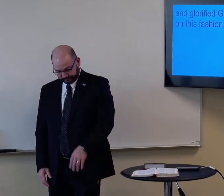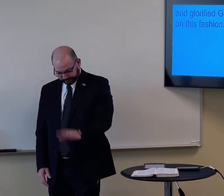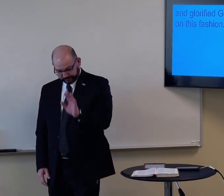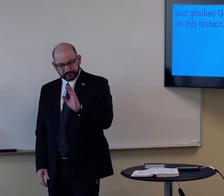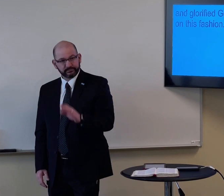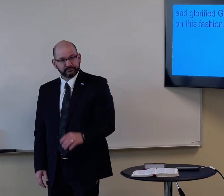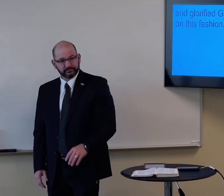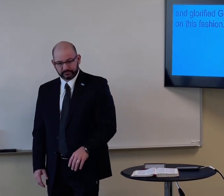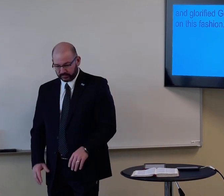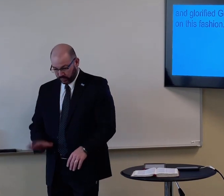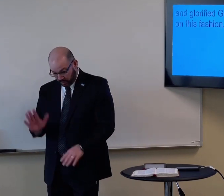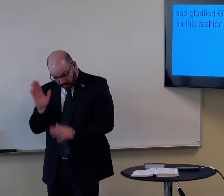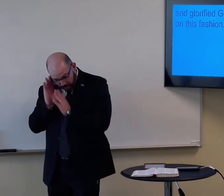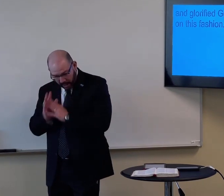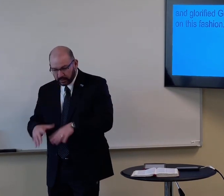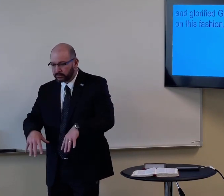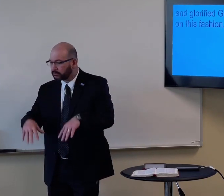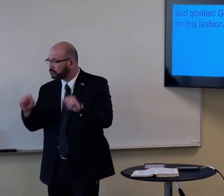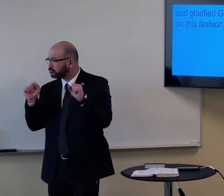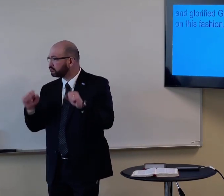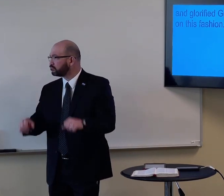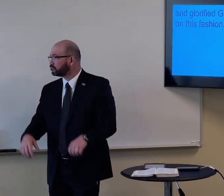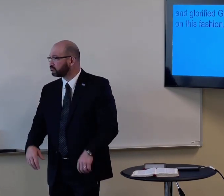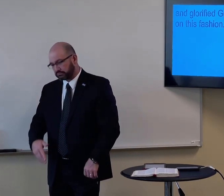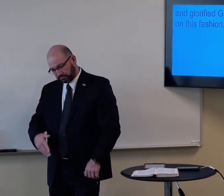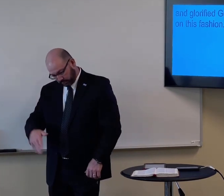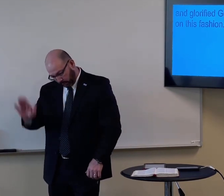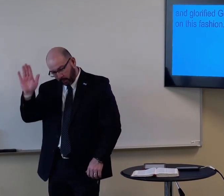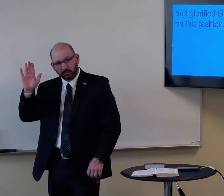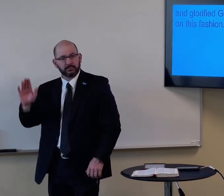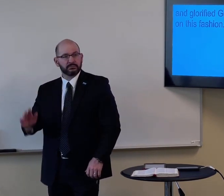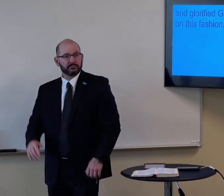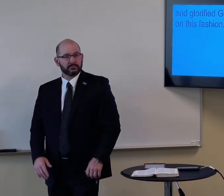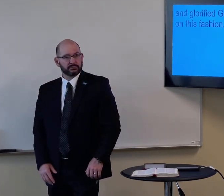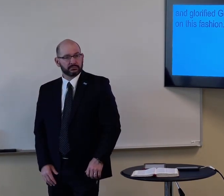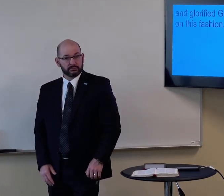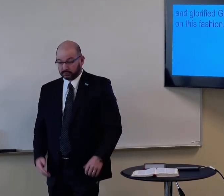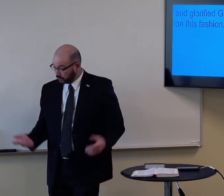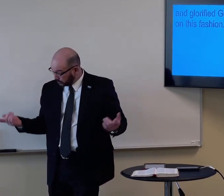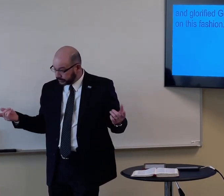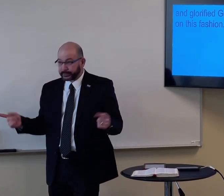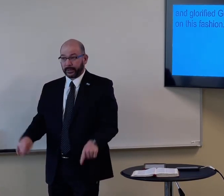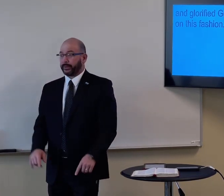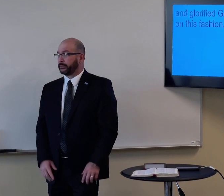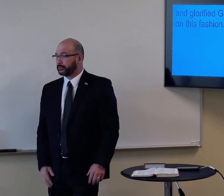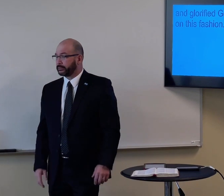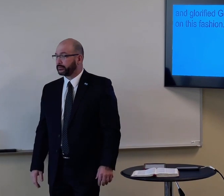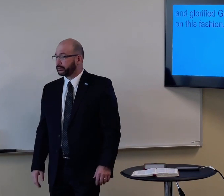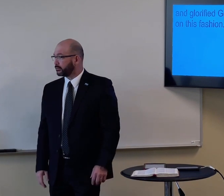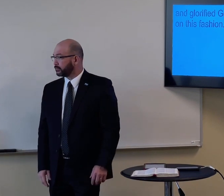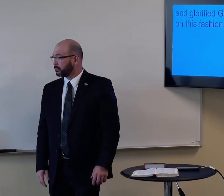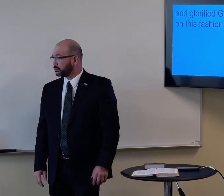He just told him. Arise, take up thy bed, go thy way. And then that's what happened.